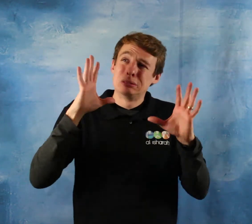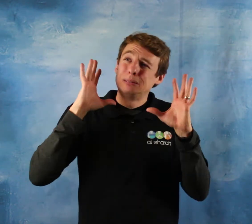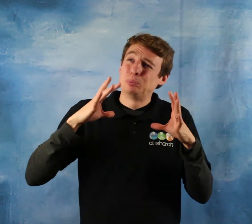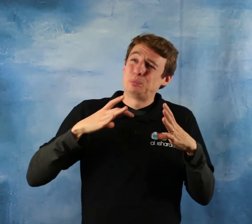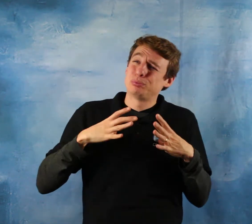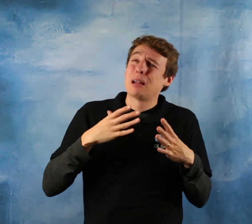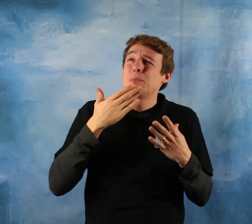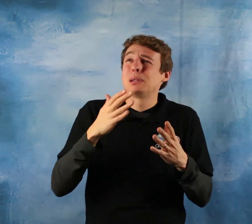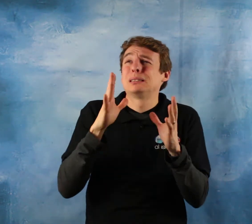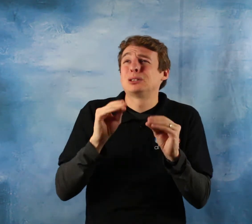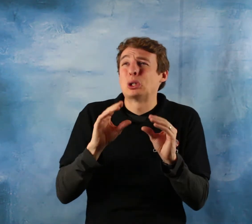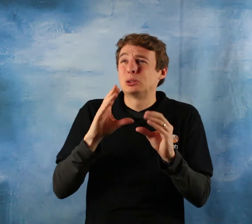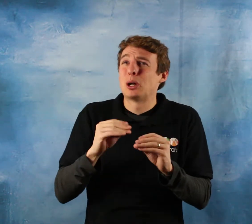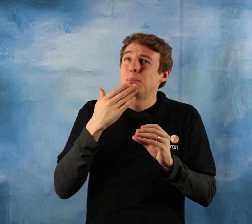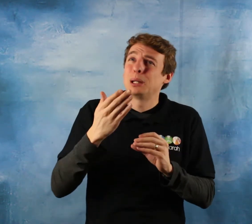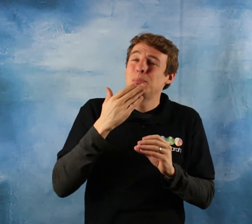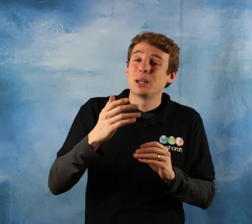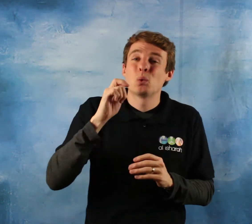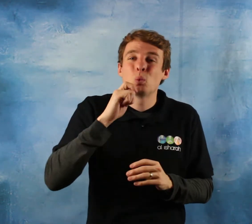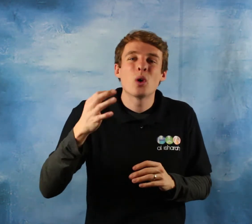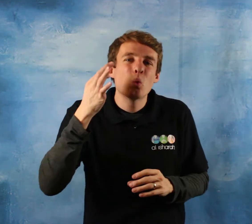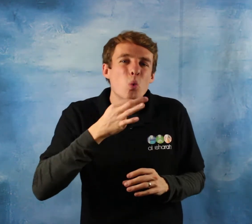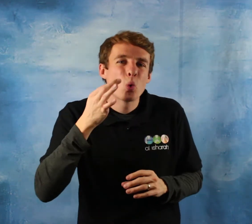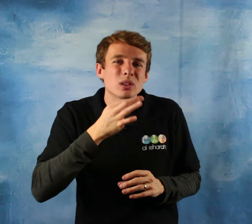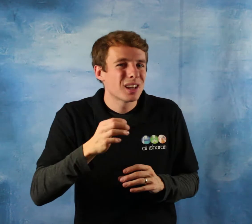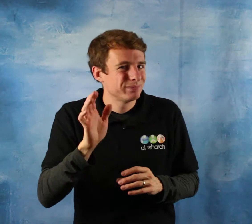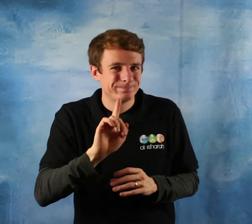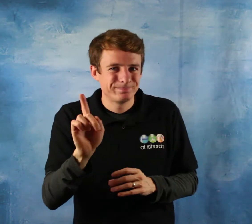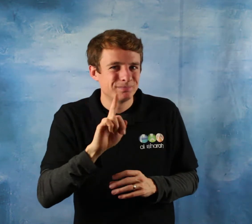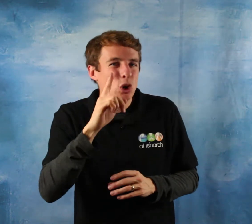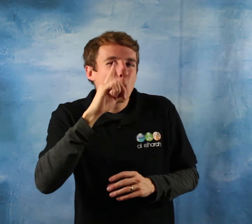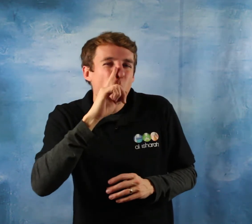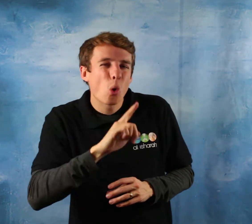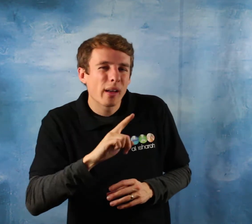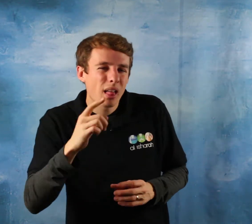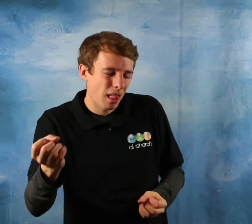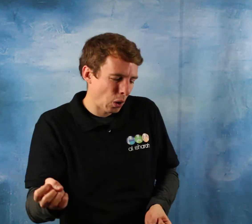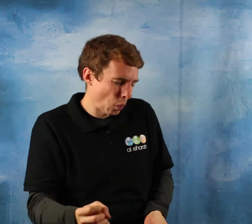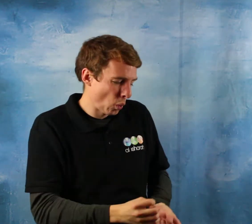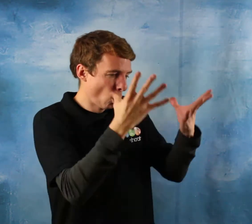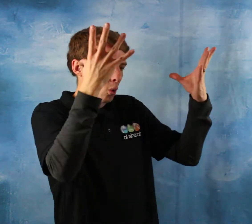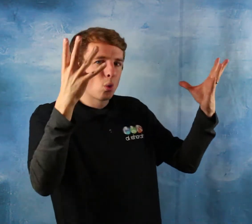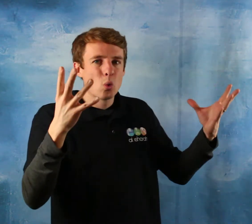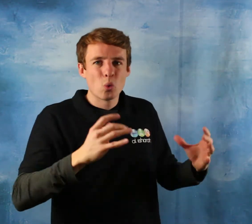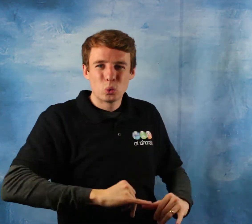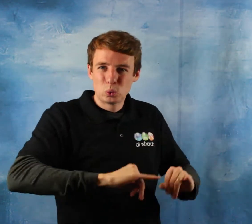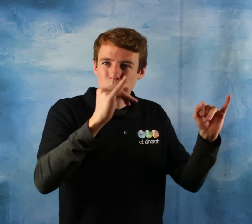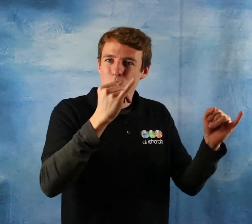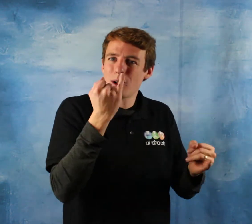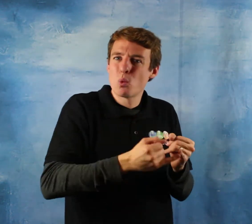and evil is the resting place let us fear allahu subhanahu wa ta'ala and fear the dua of the oppressed for between